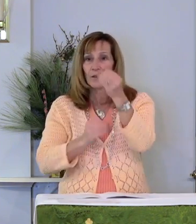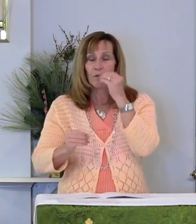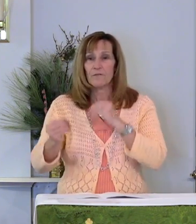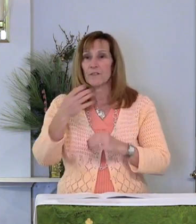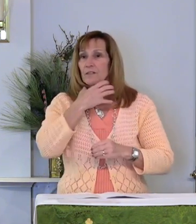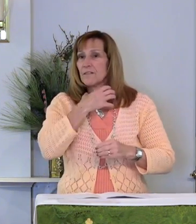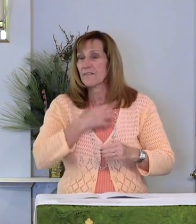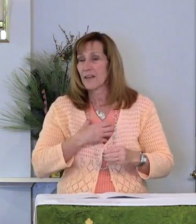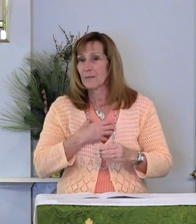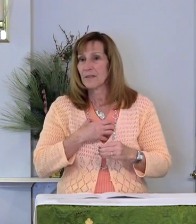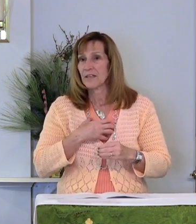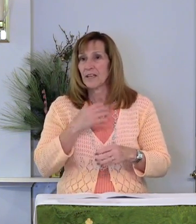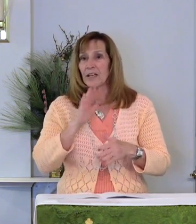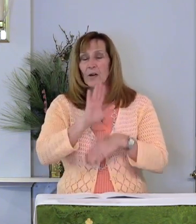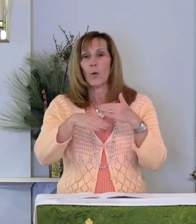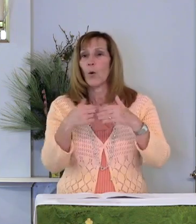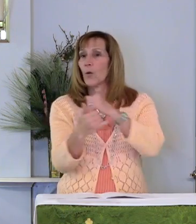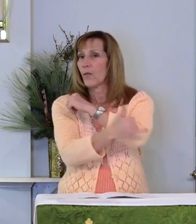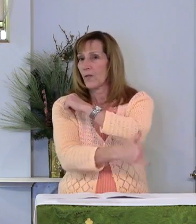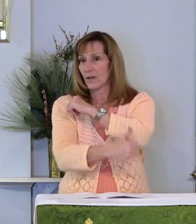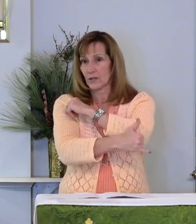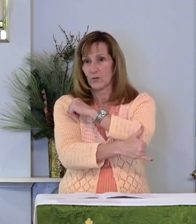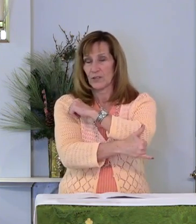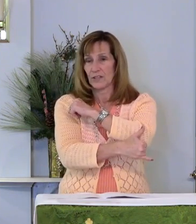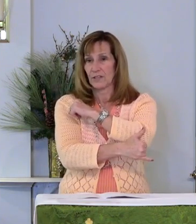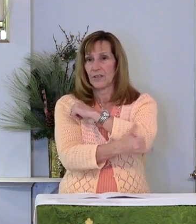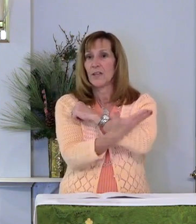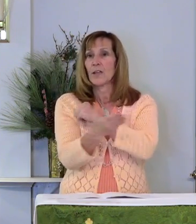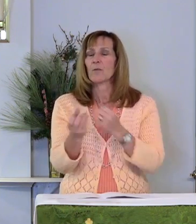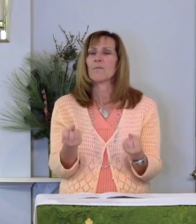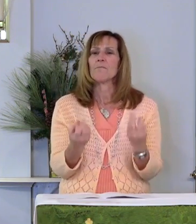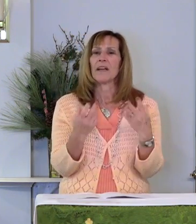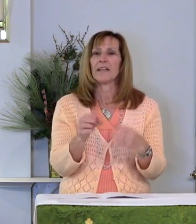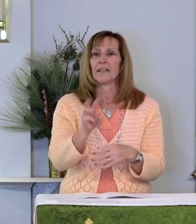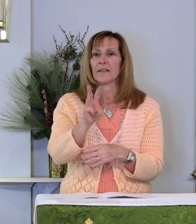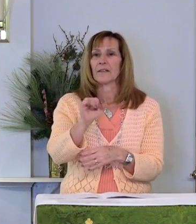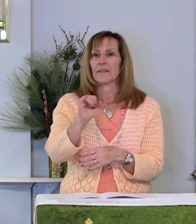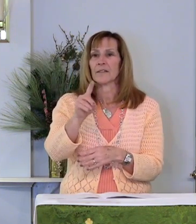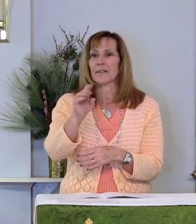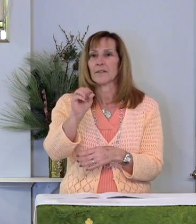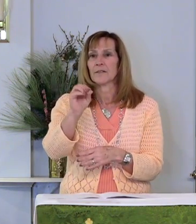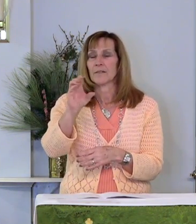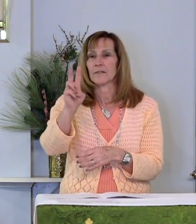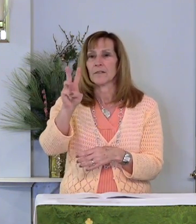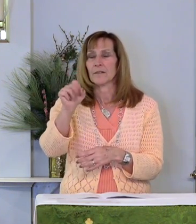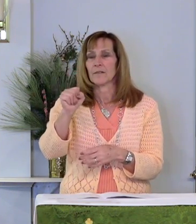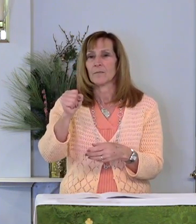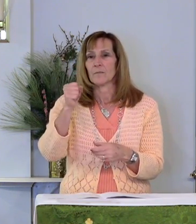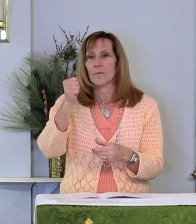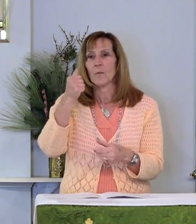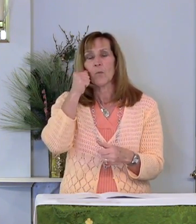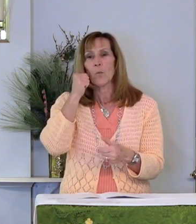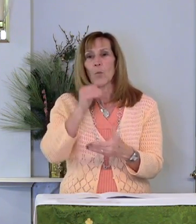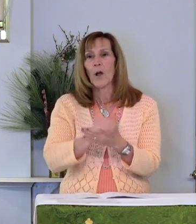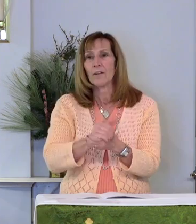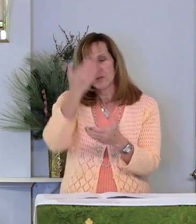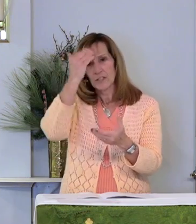anywhere in the whole country. There were many widows in Israel during that time.